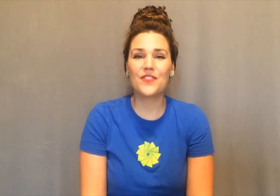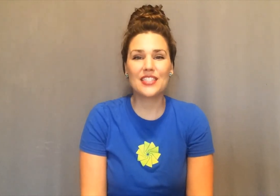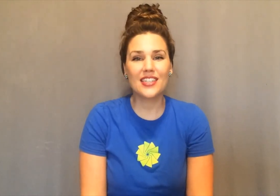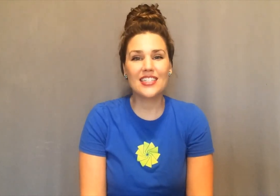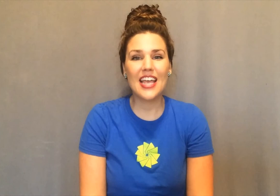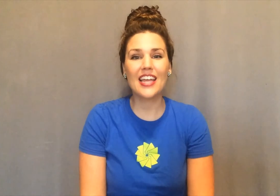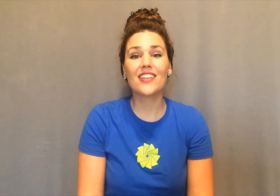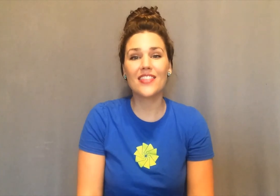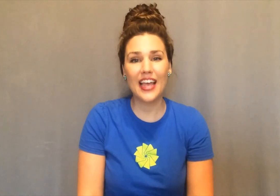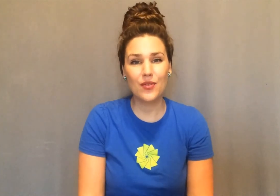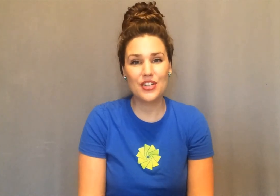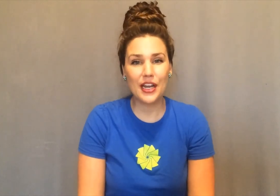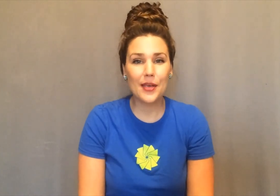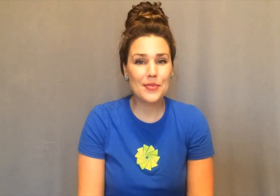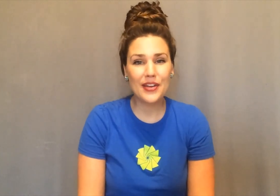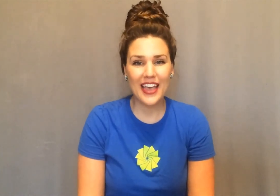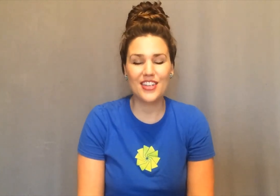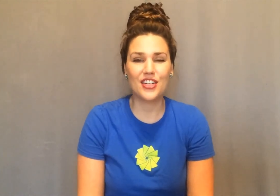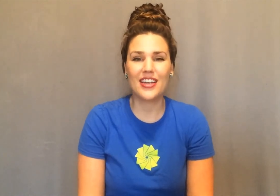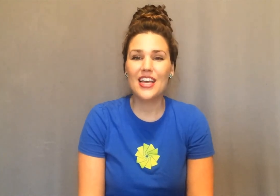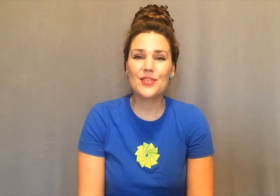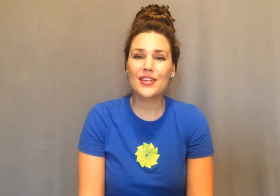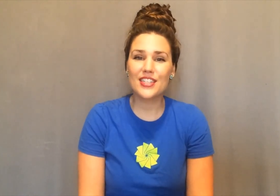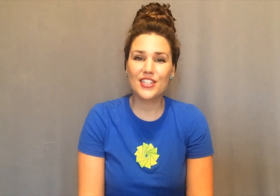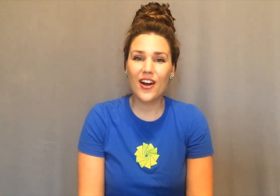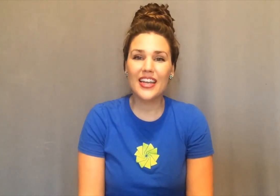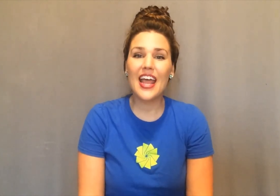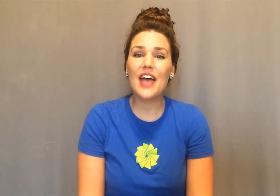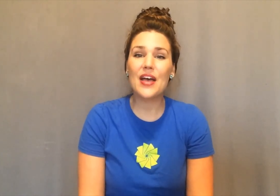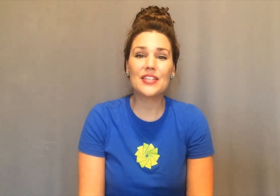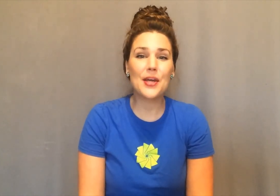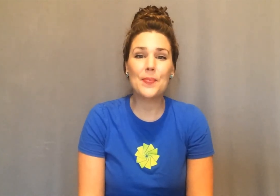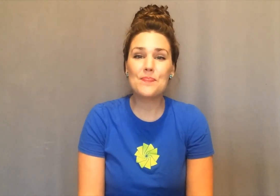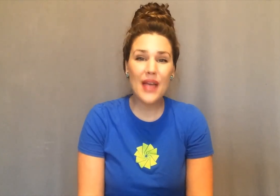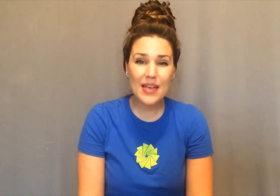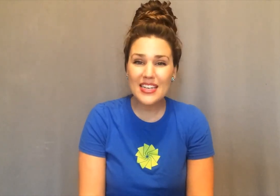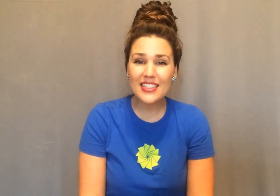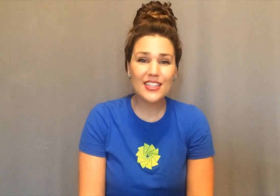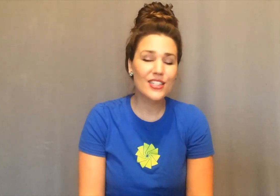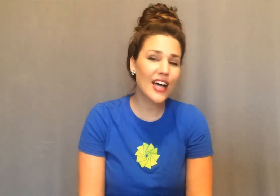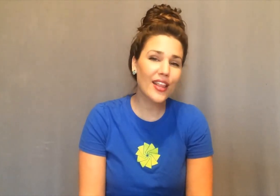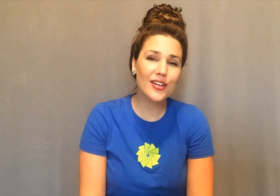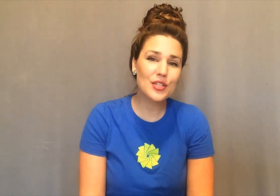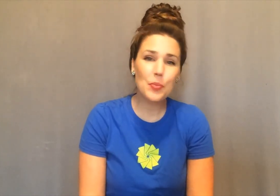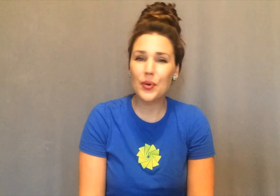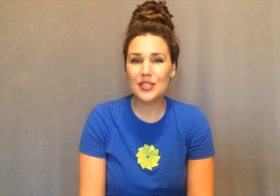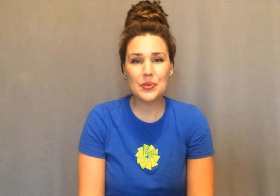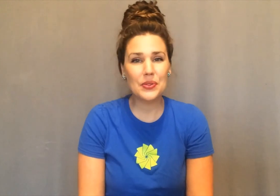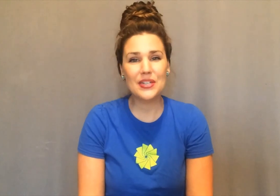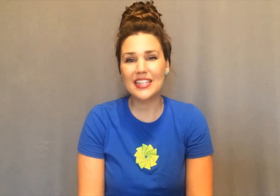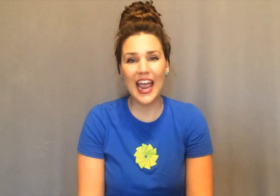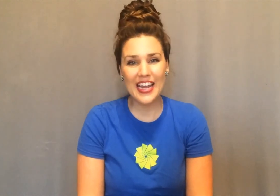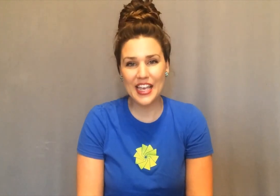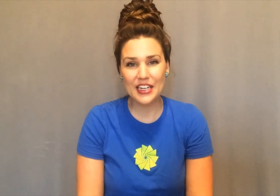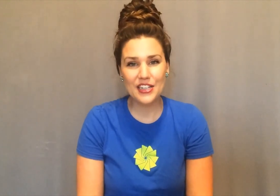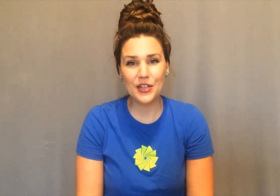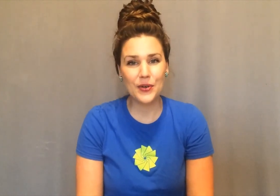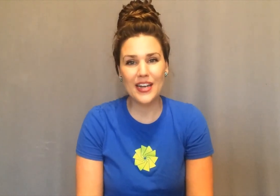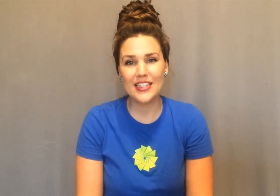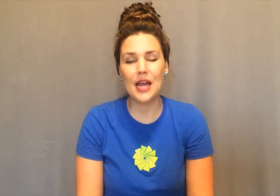facilitate language and communication. can start it as their babies, toddlers, preschoolers. Any age is a great time